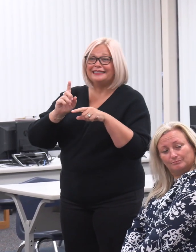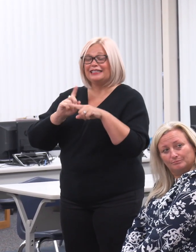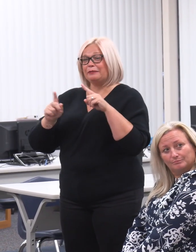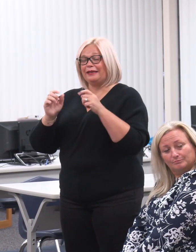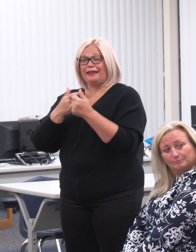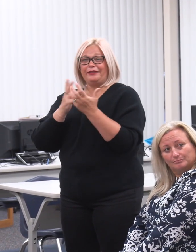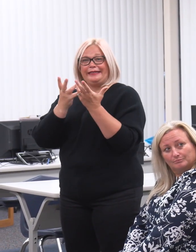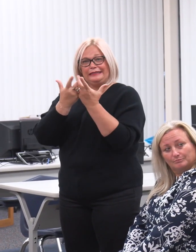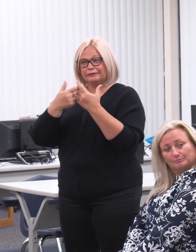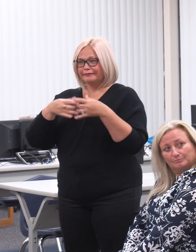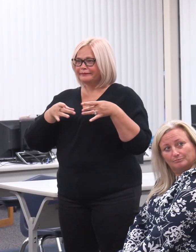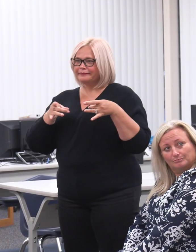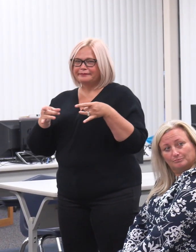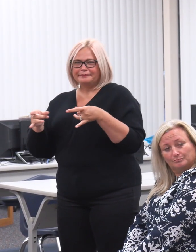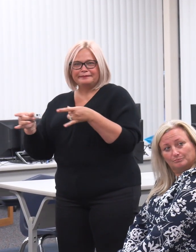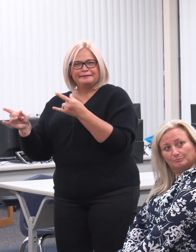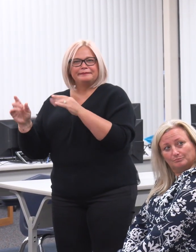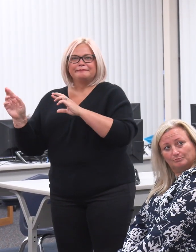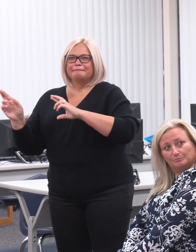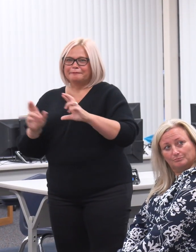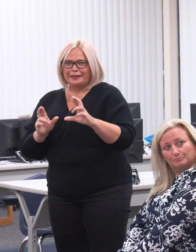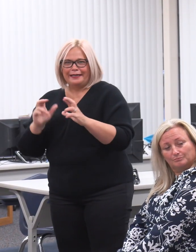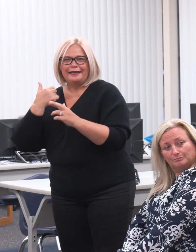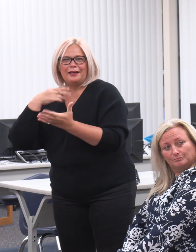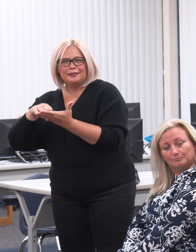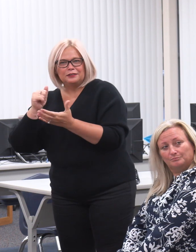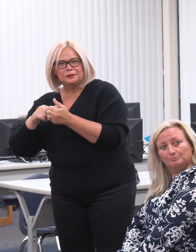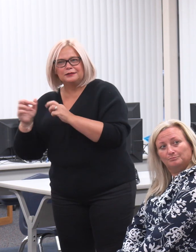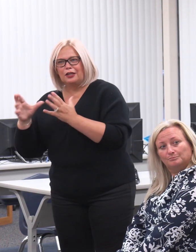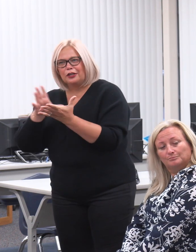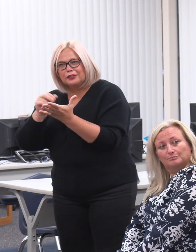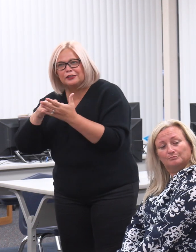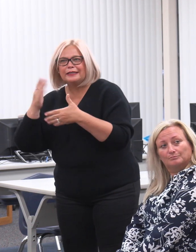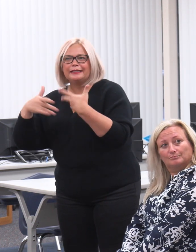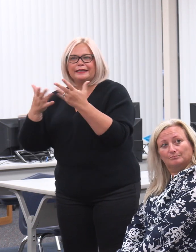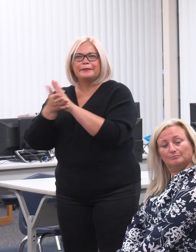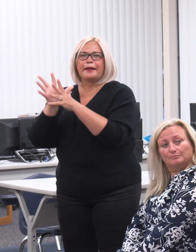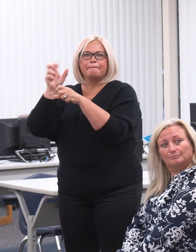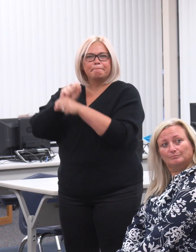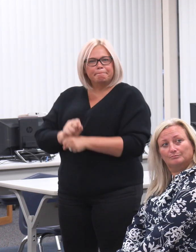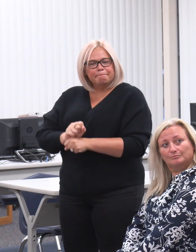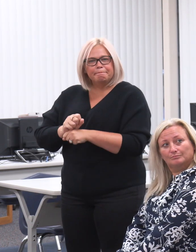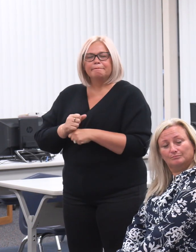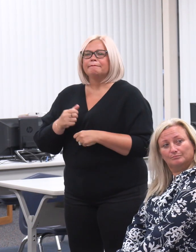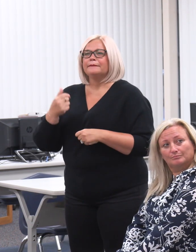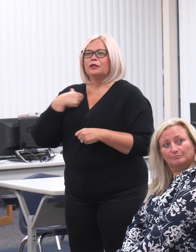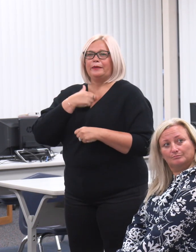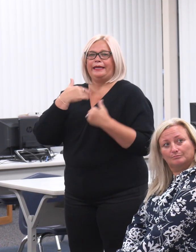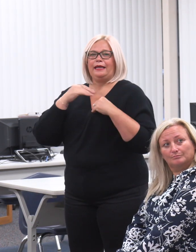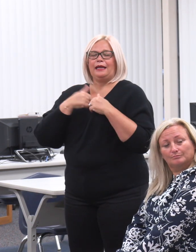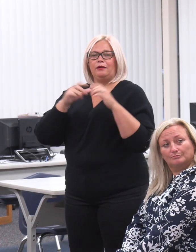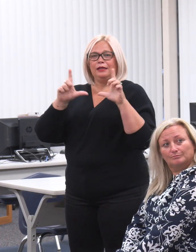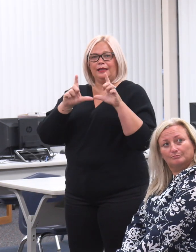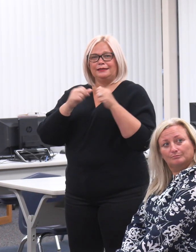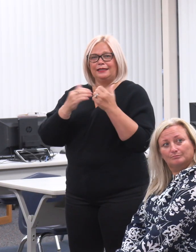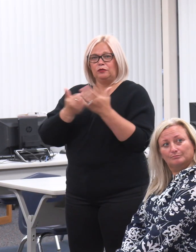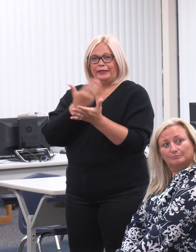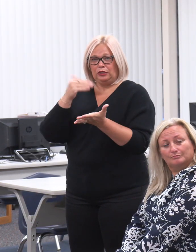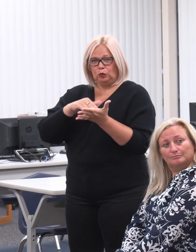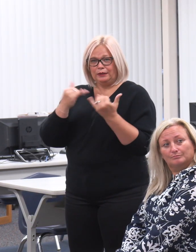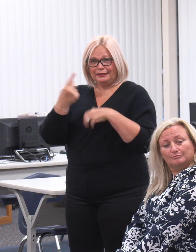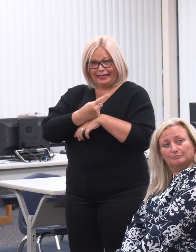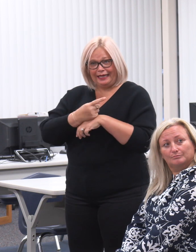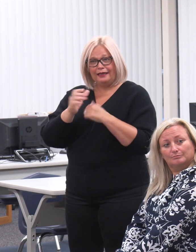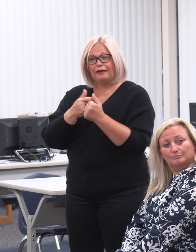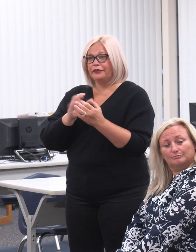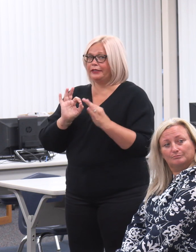to smooth out. All the kids are learning their routines and everything. We had our licensing renewal today and thankfully everything